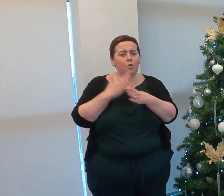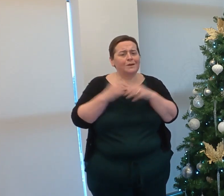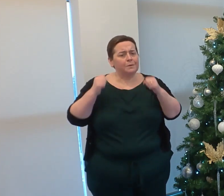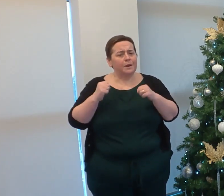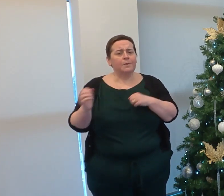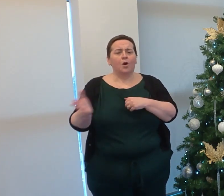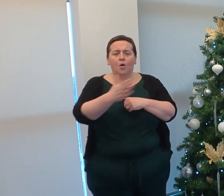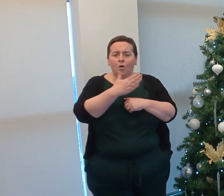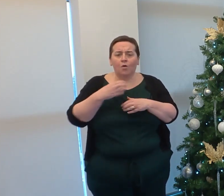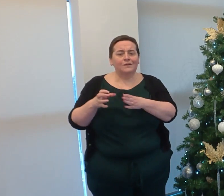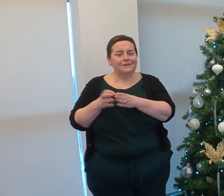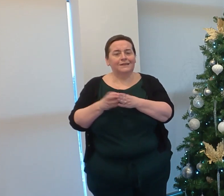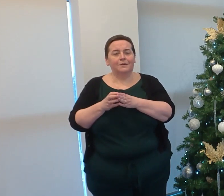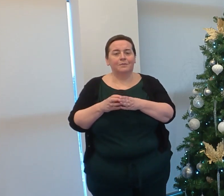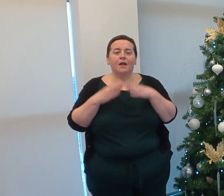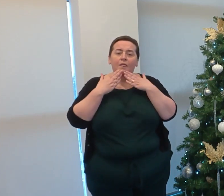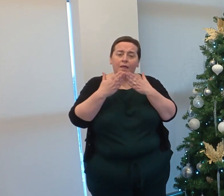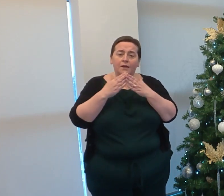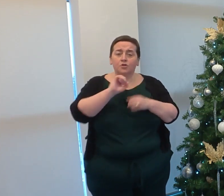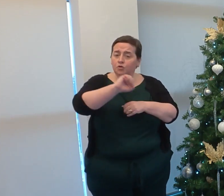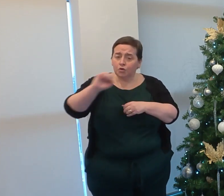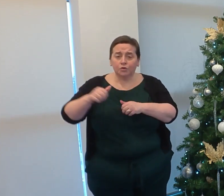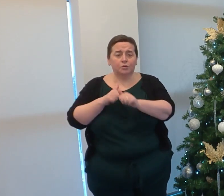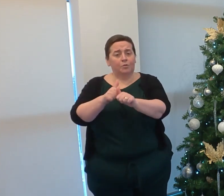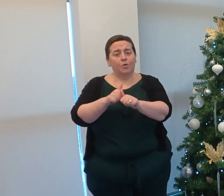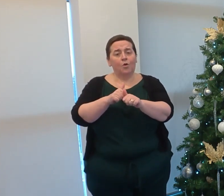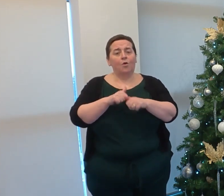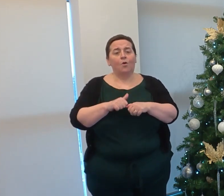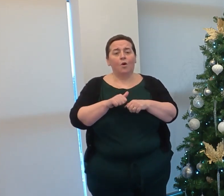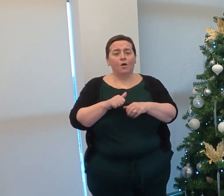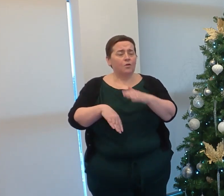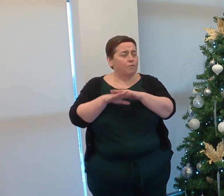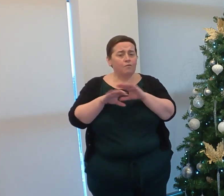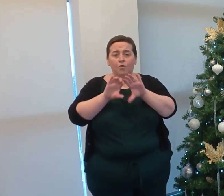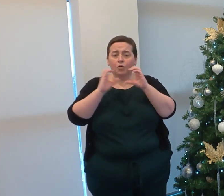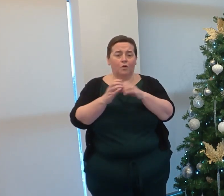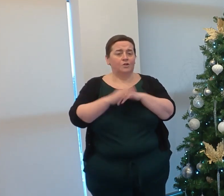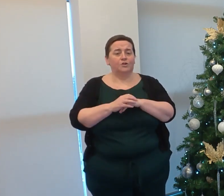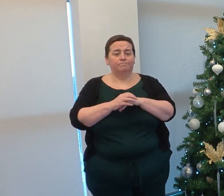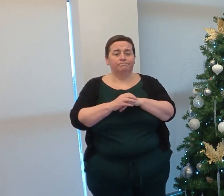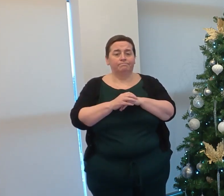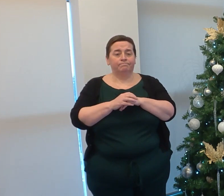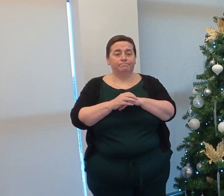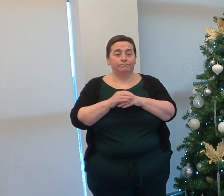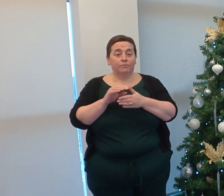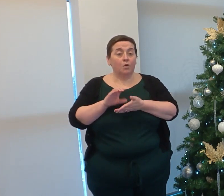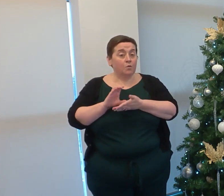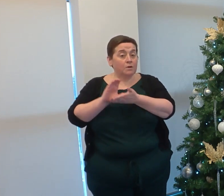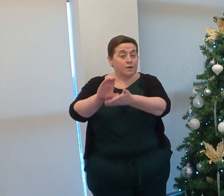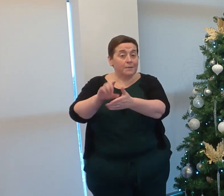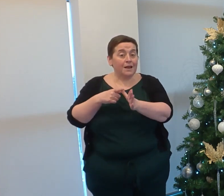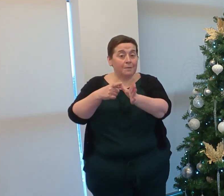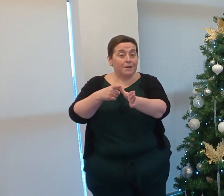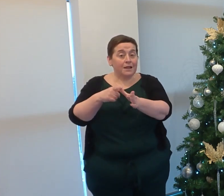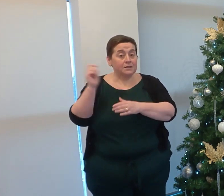and commitment of everyone in the team and thanks to your support across the College. We submitted a successful